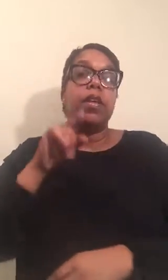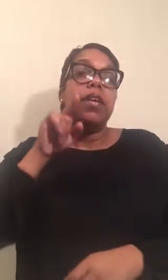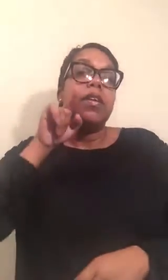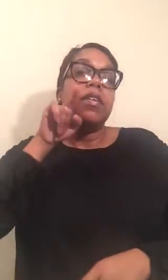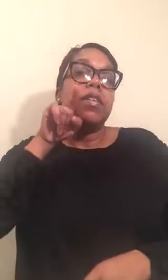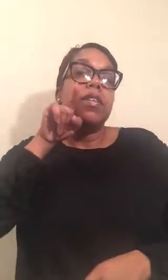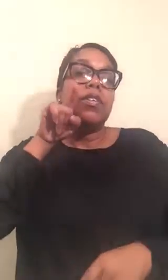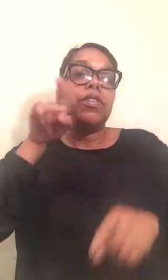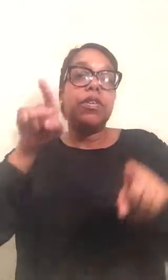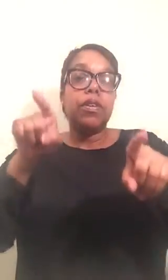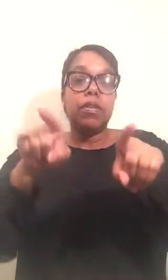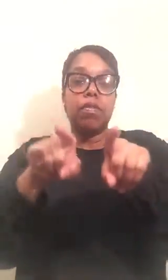Sister.